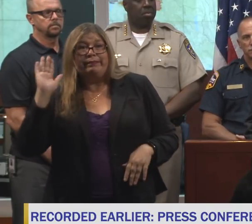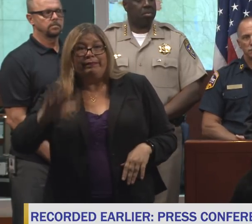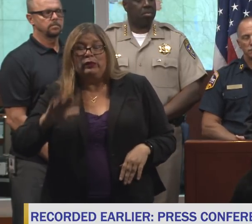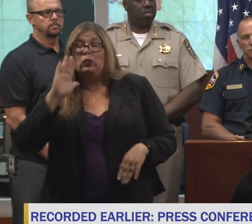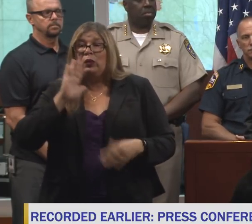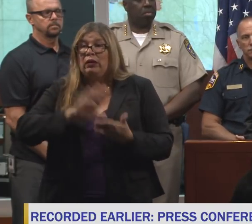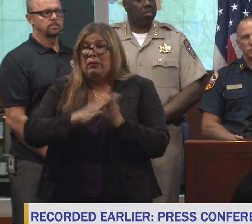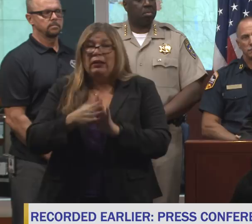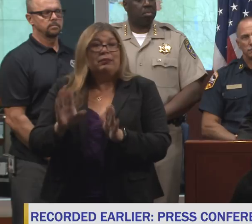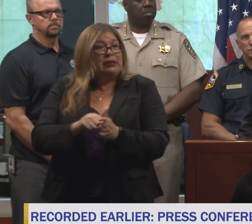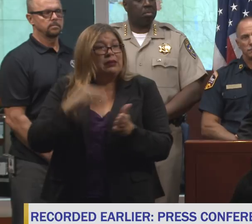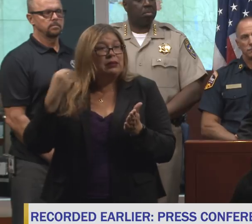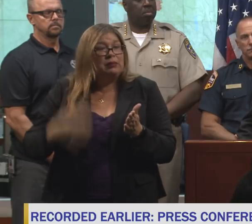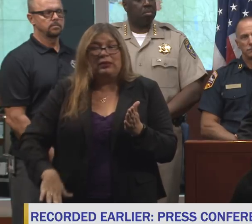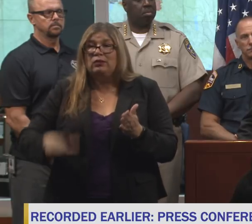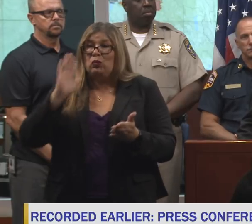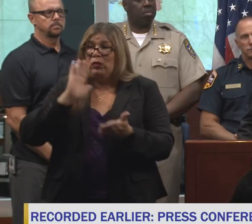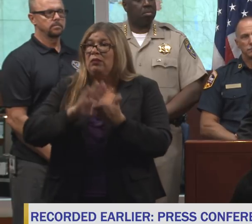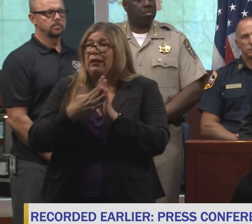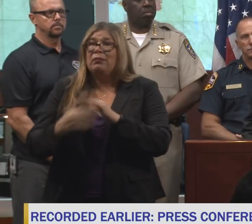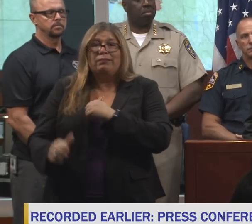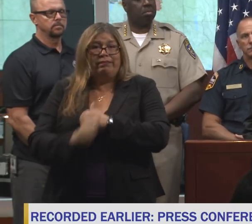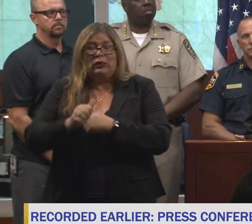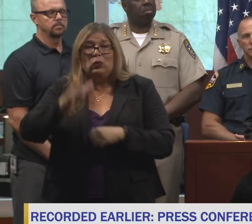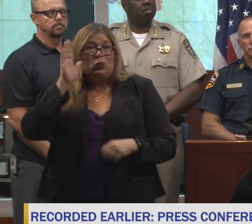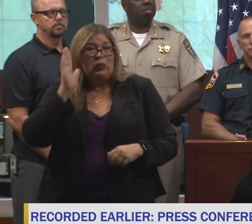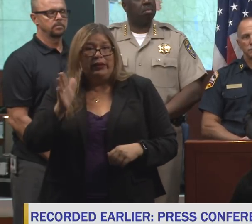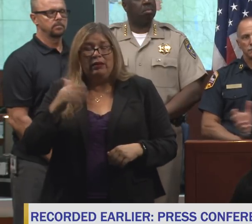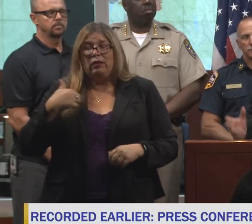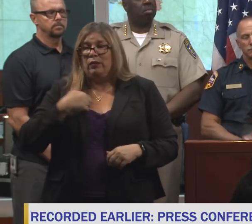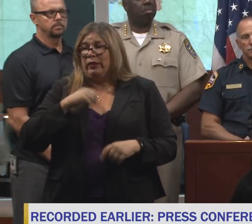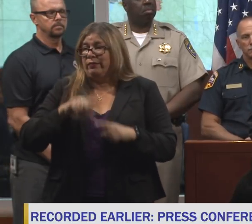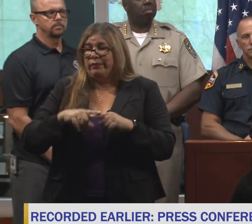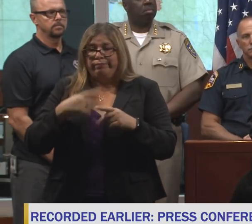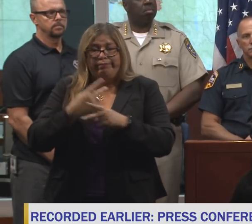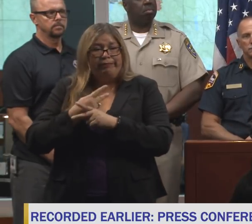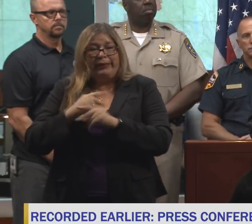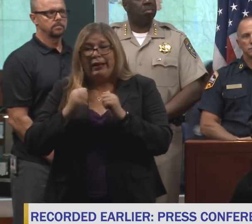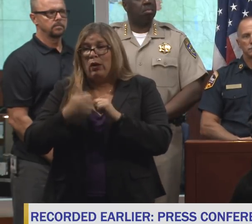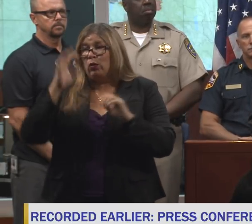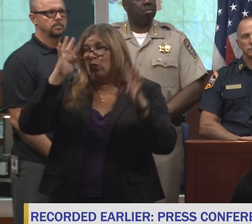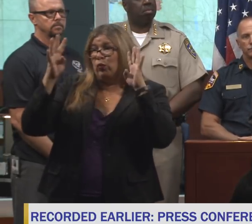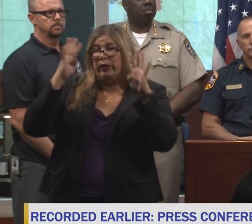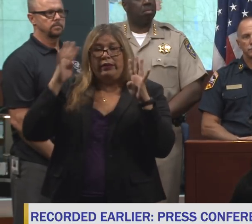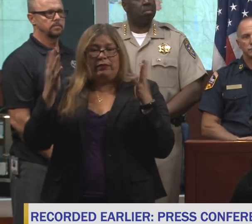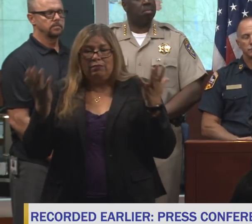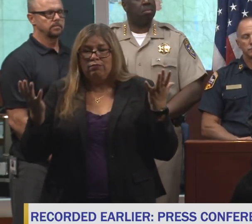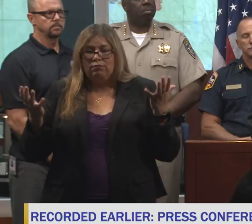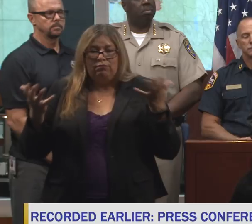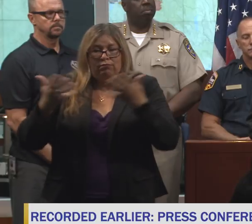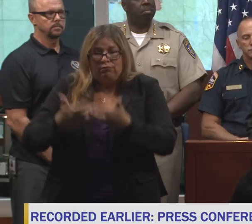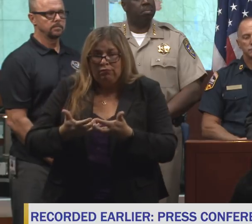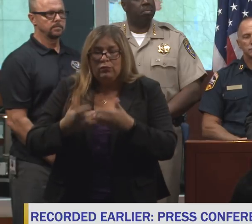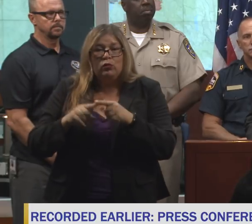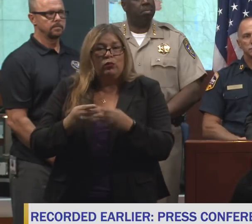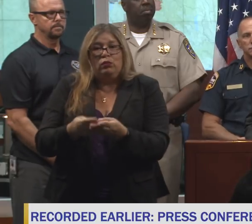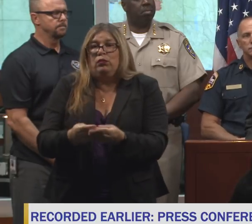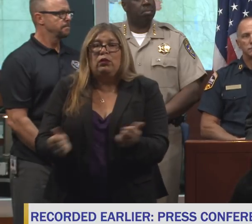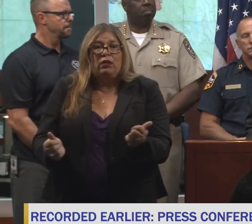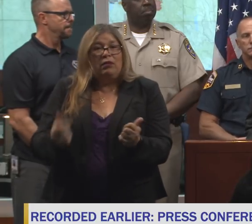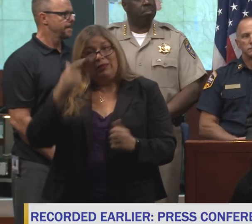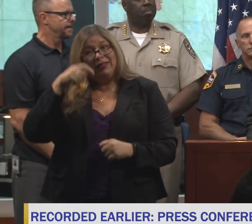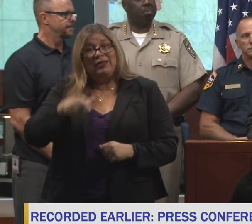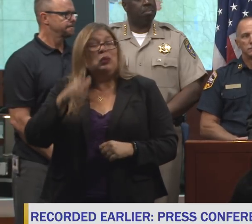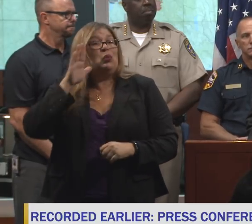going to get expensive, it's going to get dangerous, and we have to apply all our creativity to making the best out of what is going to be an